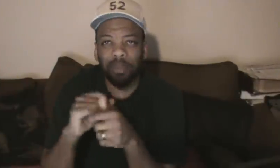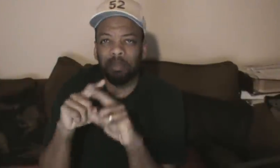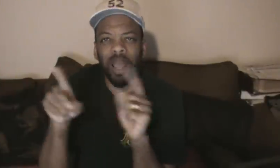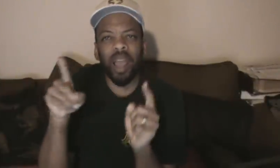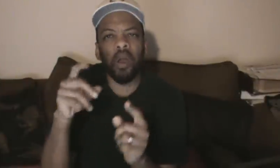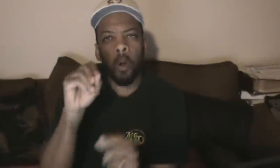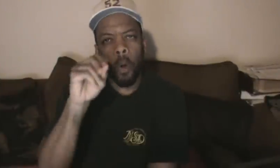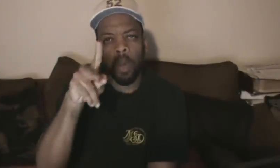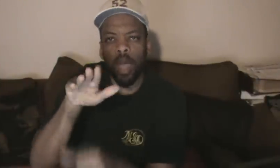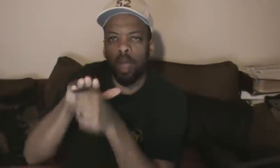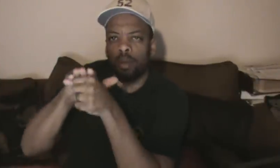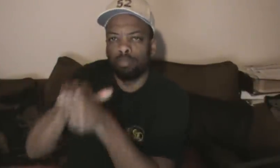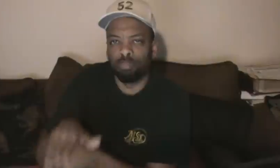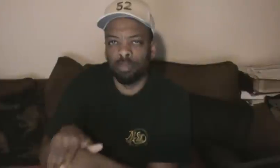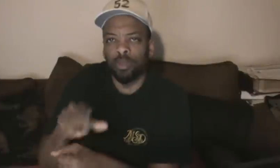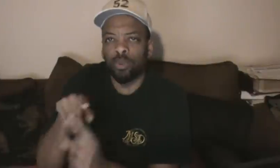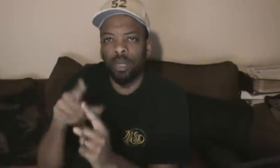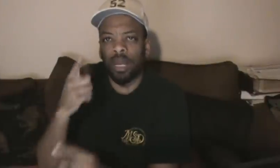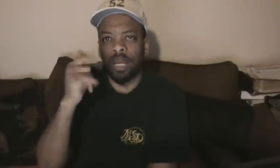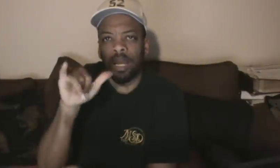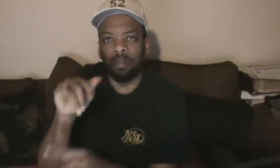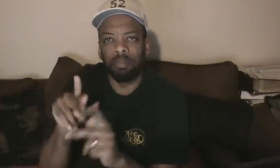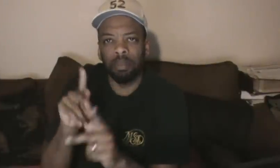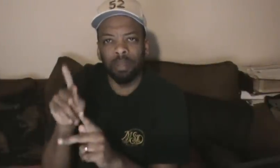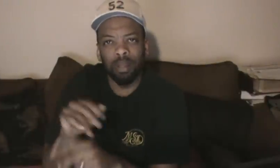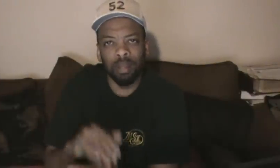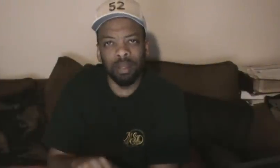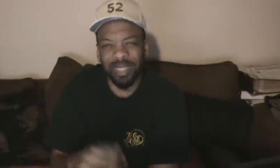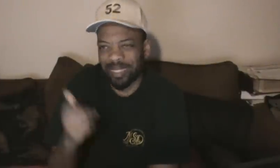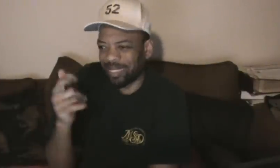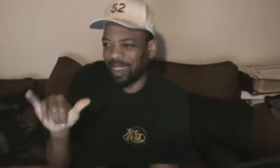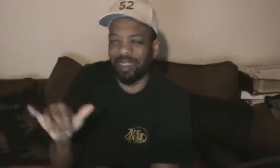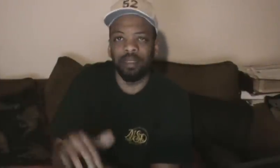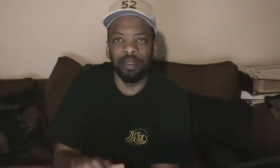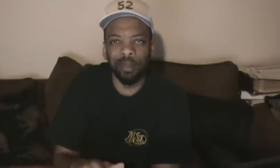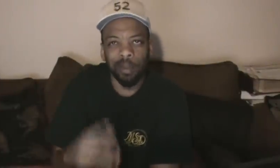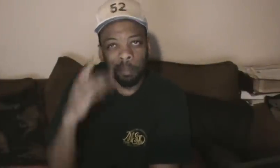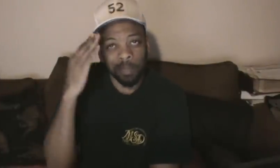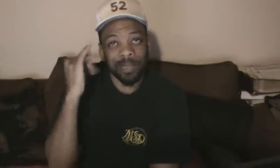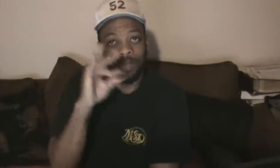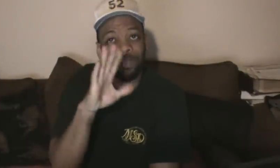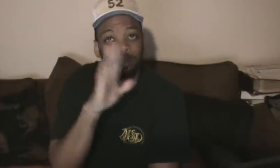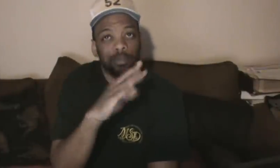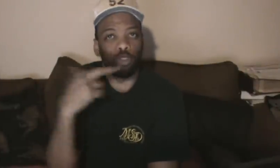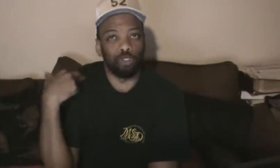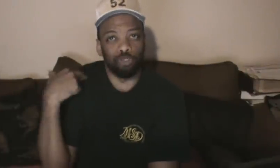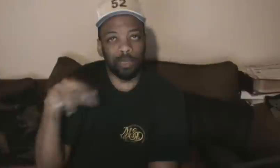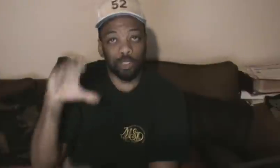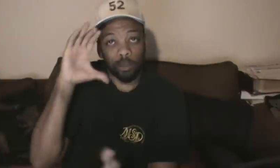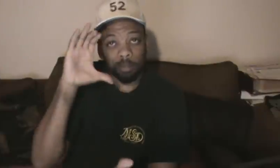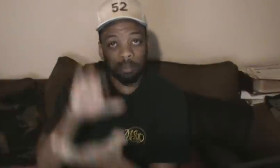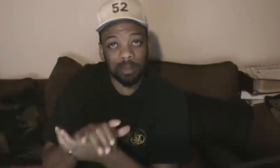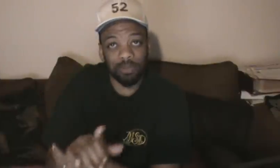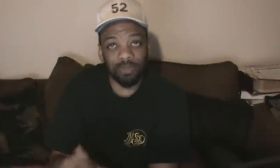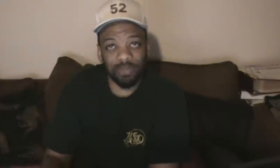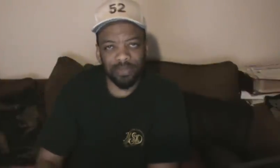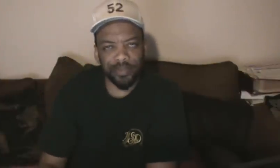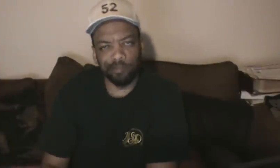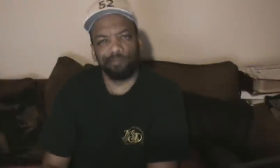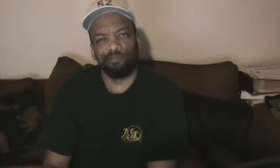spice it. Yeah, probably ice it is what he said, seeing as how icing is an actual remedy and spicing is not. You said ice?